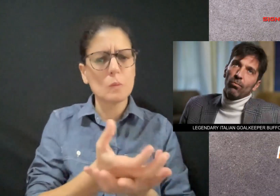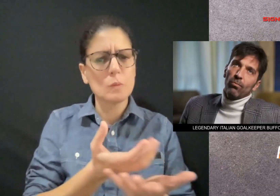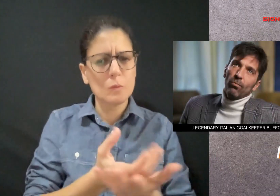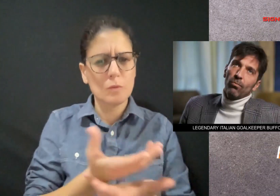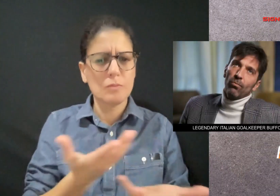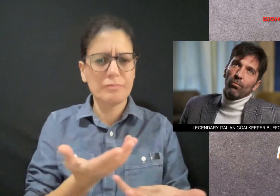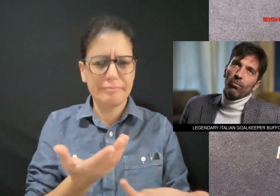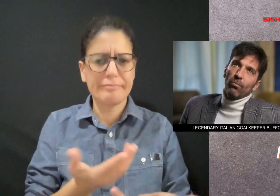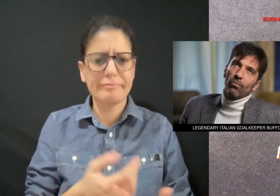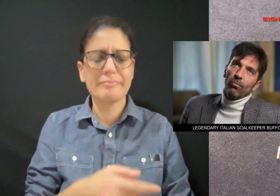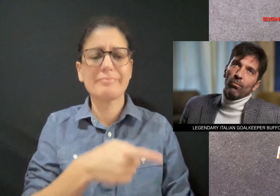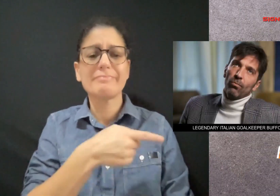news